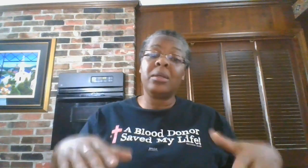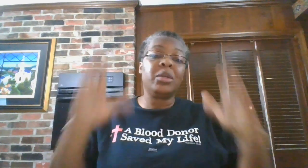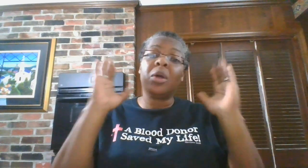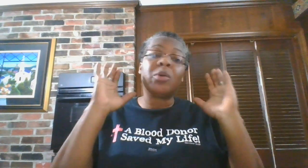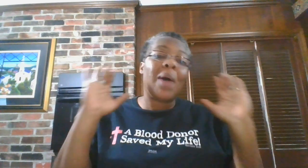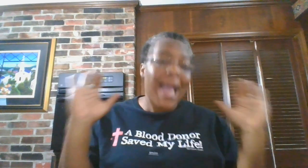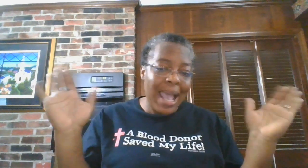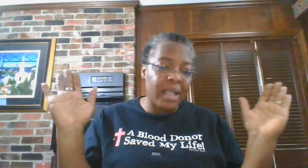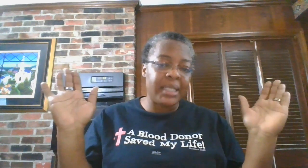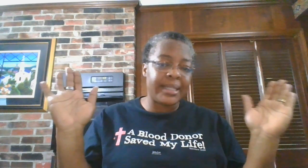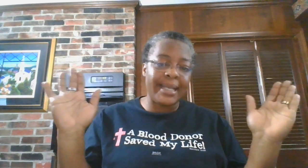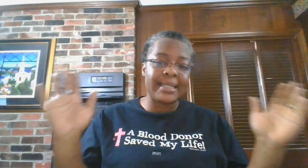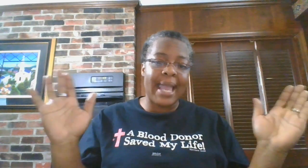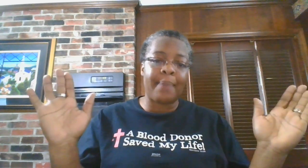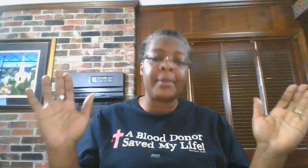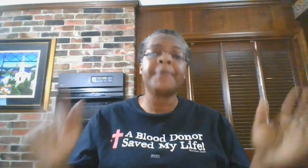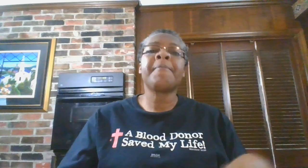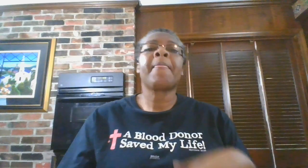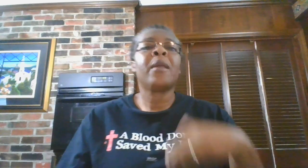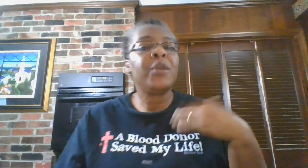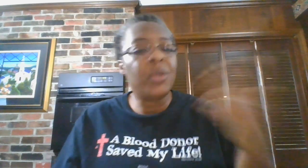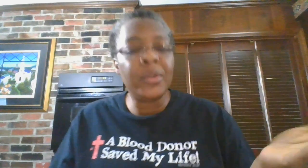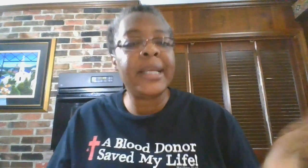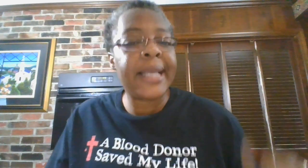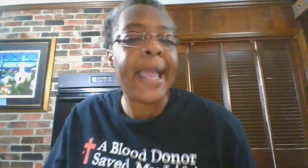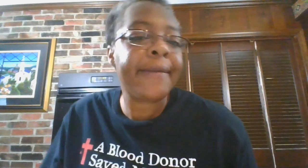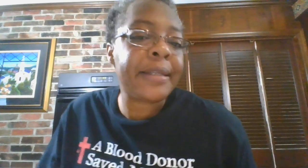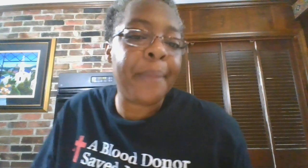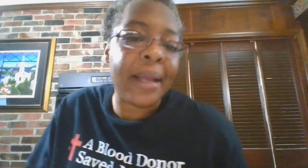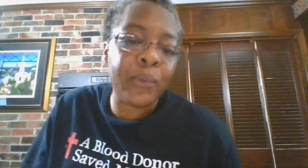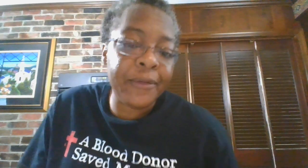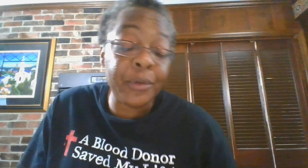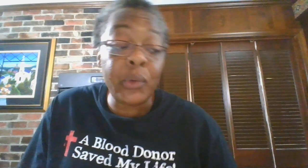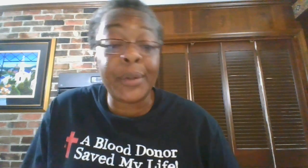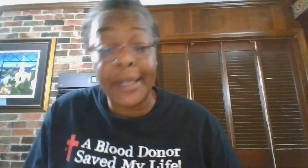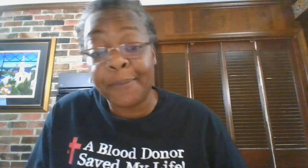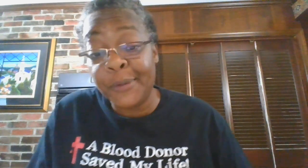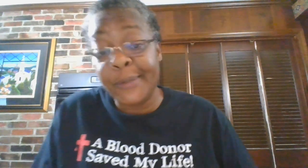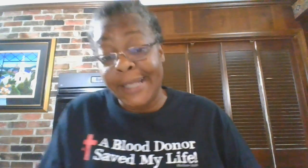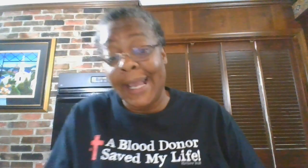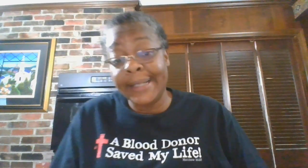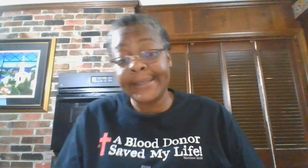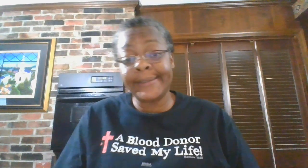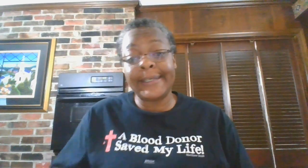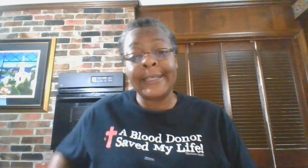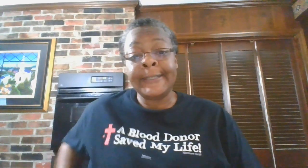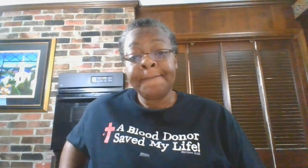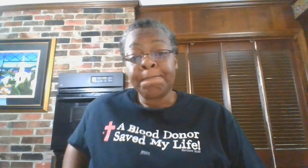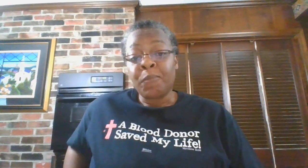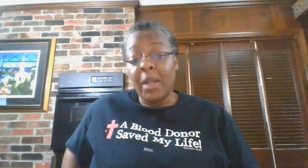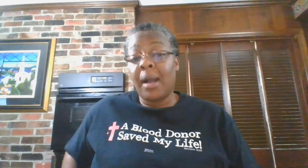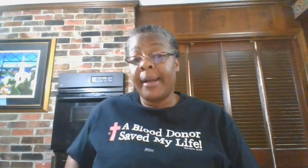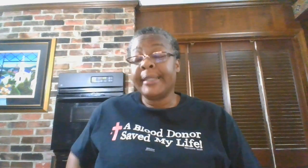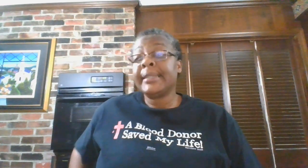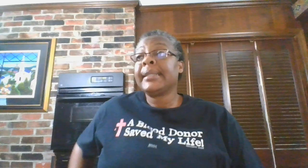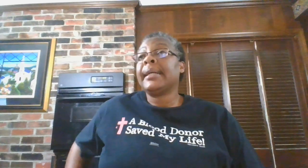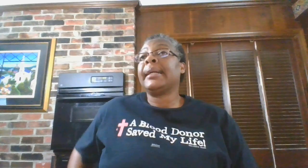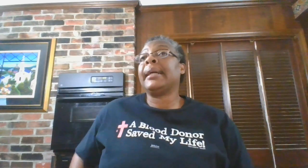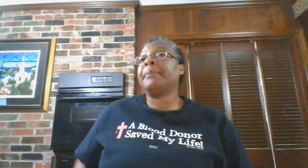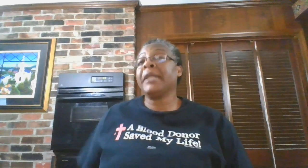You don't know how these things happen. You need to have somebody with you who can help you with that. Okay. All right. But